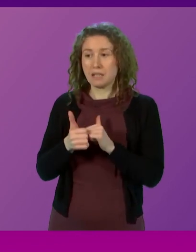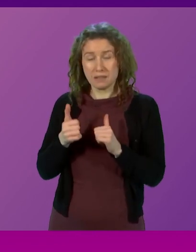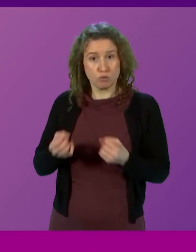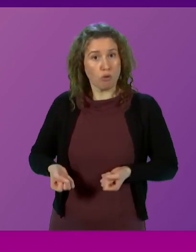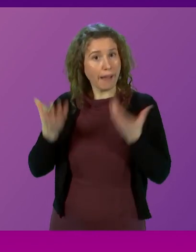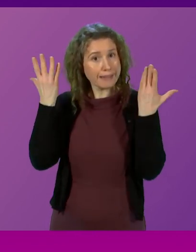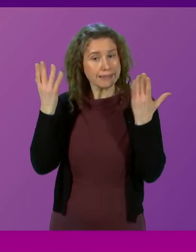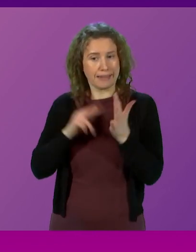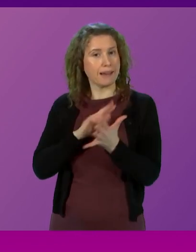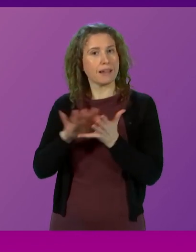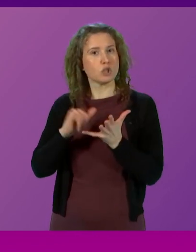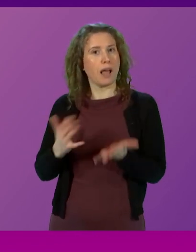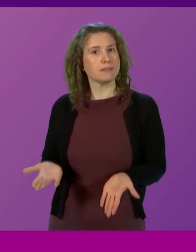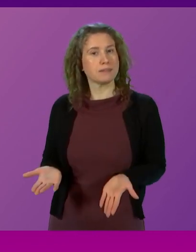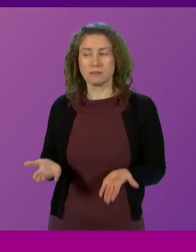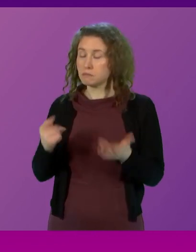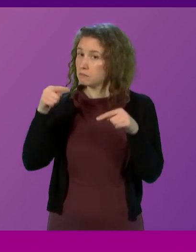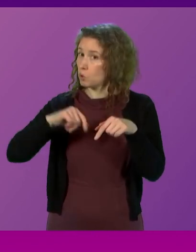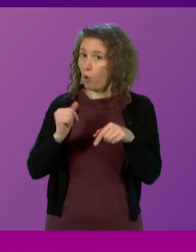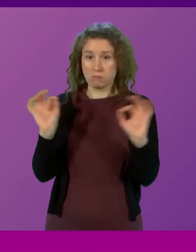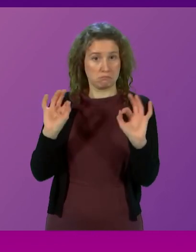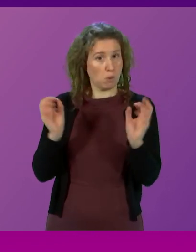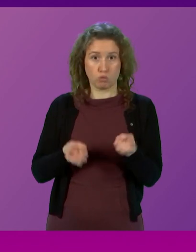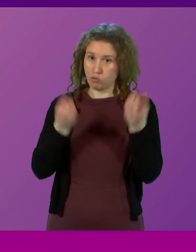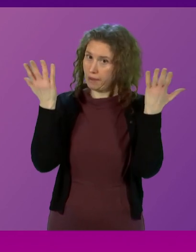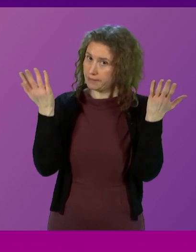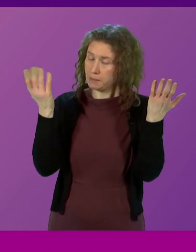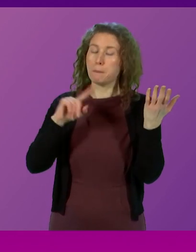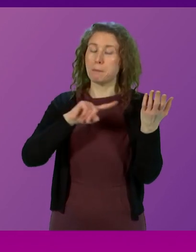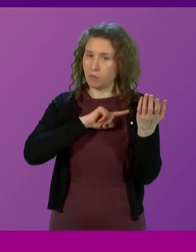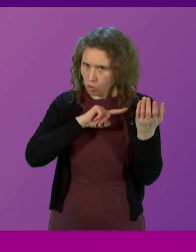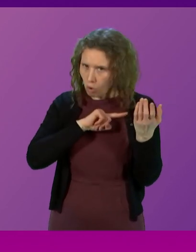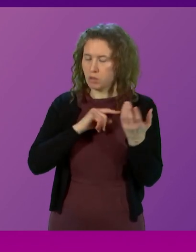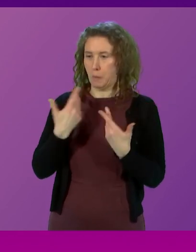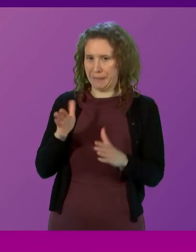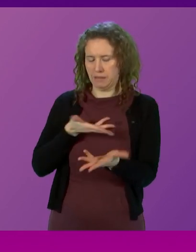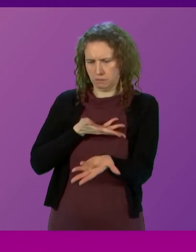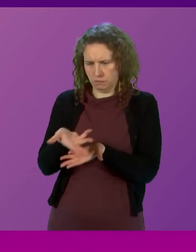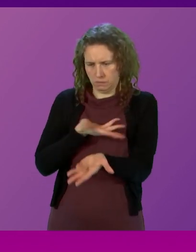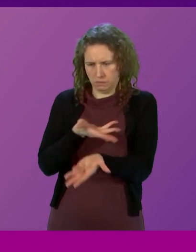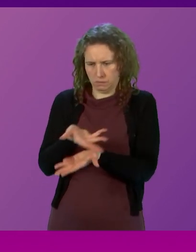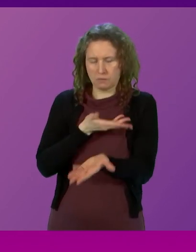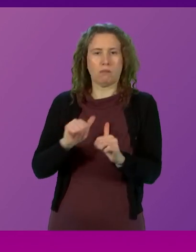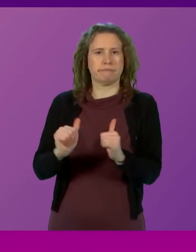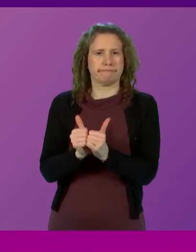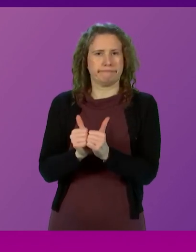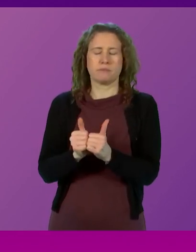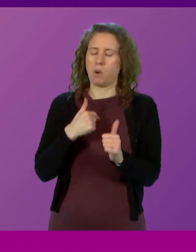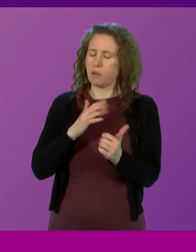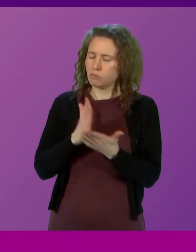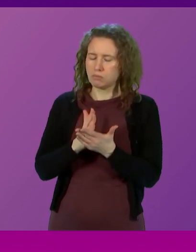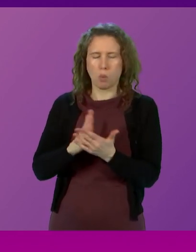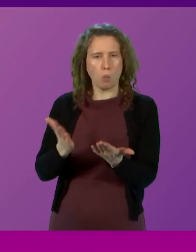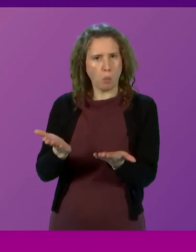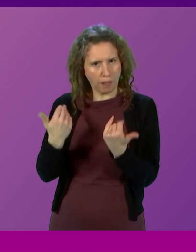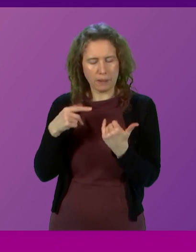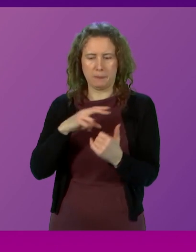action in the National Health Service that is not happening in Scotland because of the dialogue we have taken forward and I welcome very much